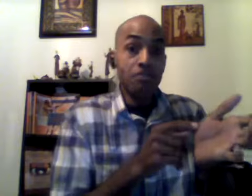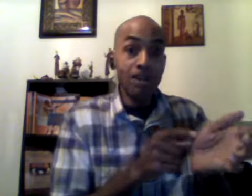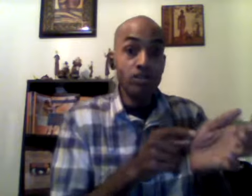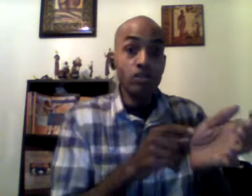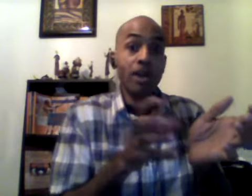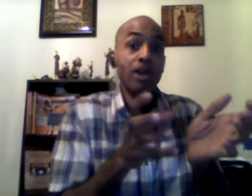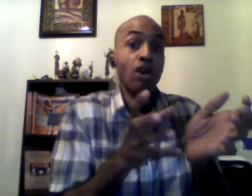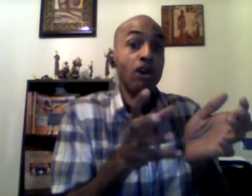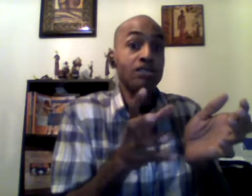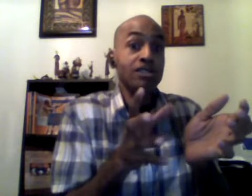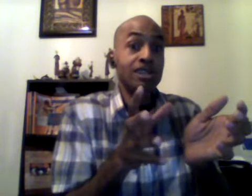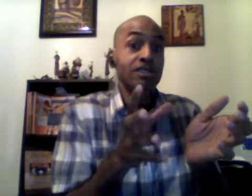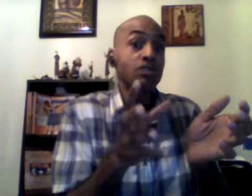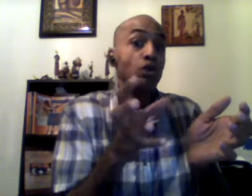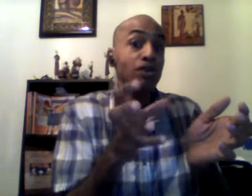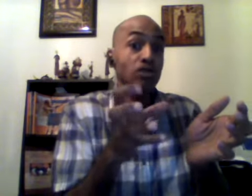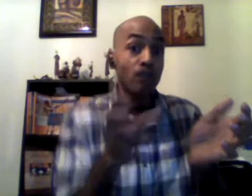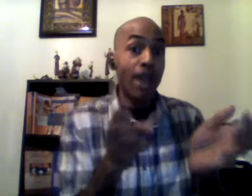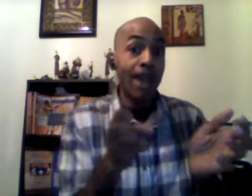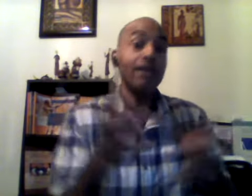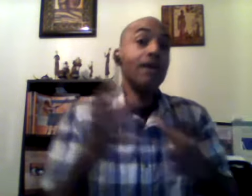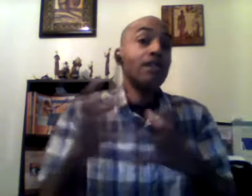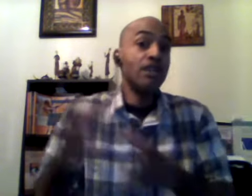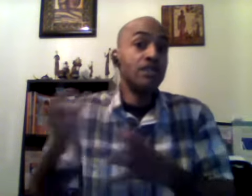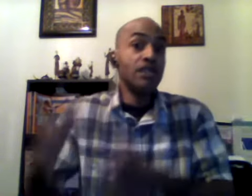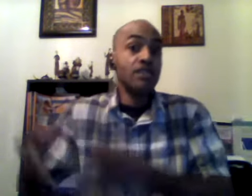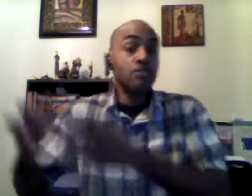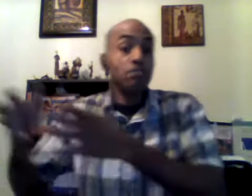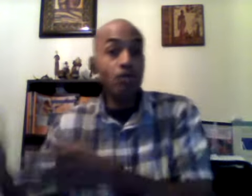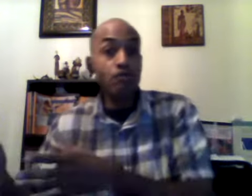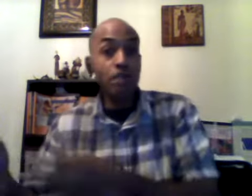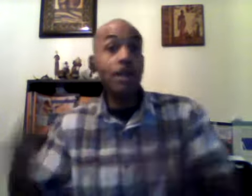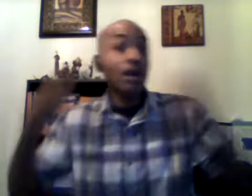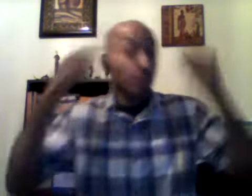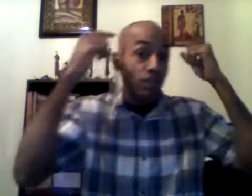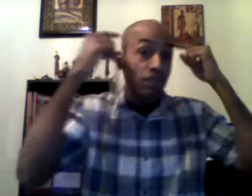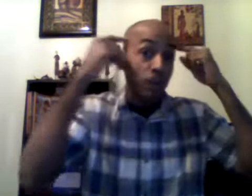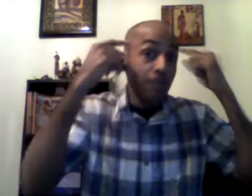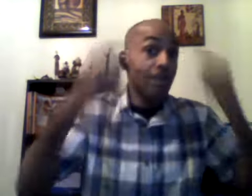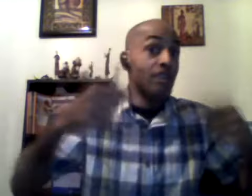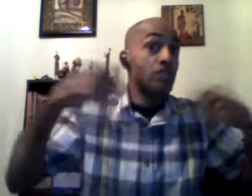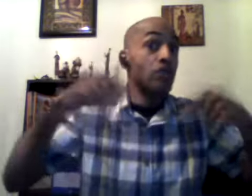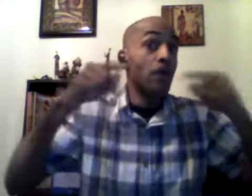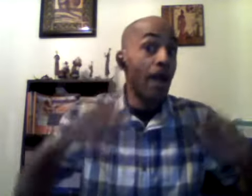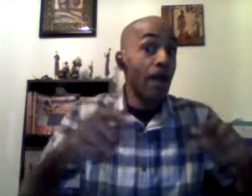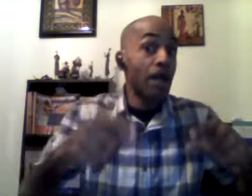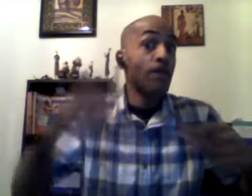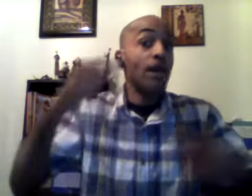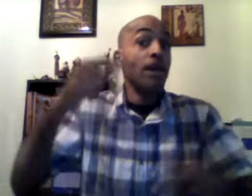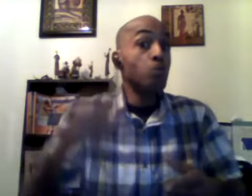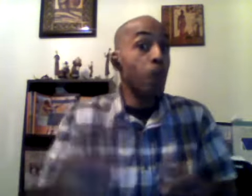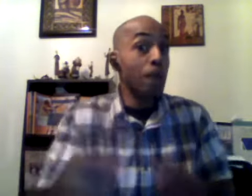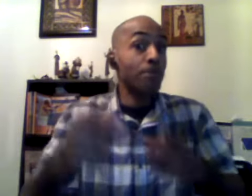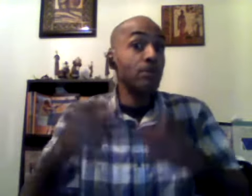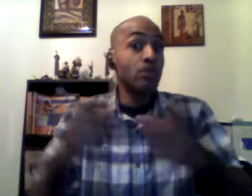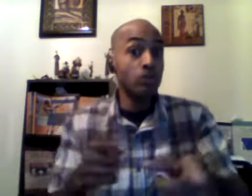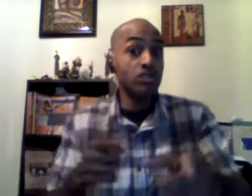muscle and causes it to contract this is movement the thought that you have is what produces